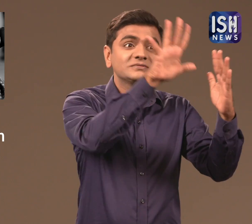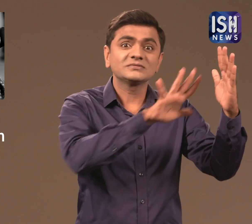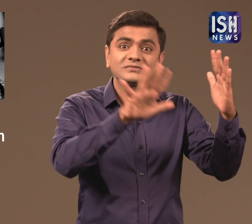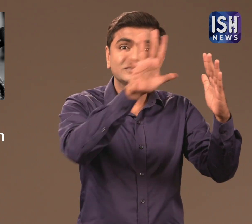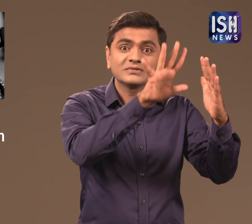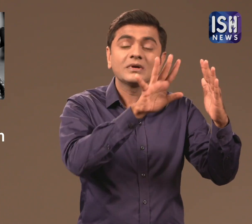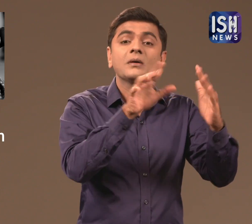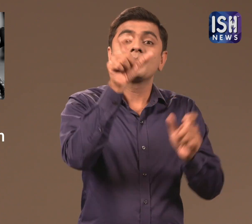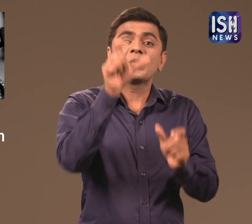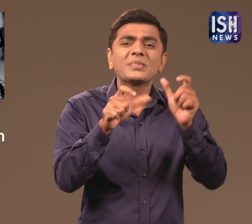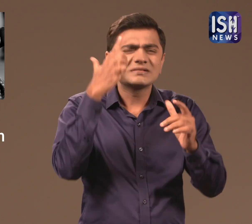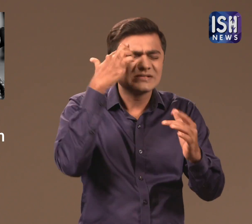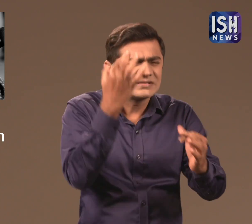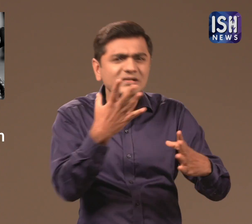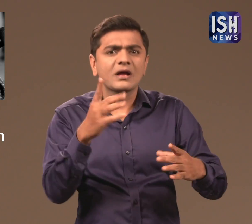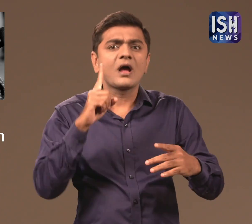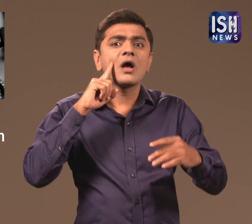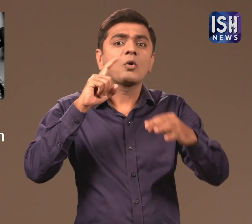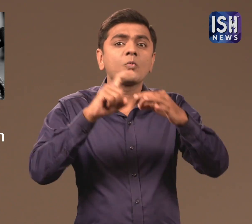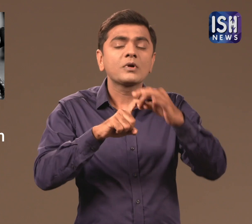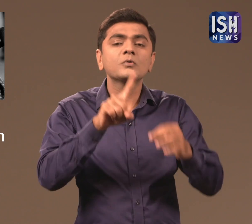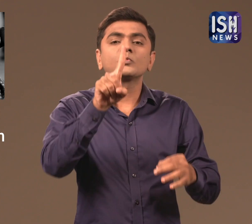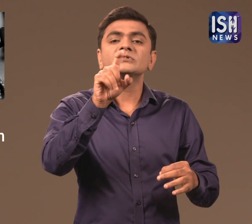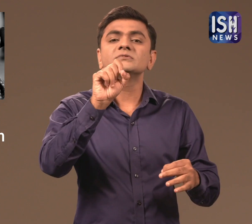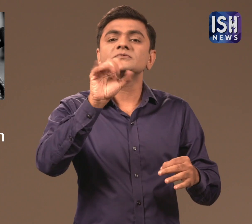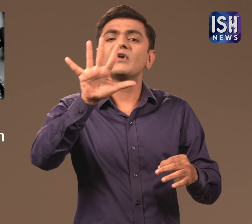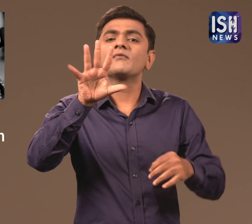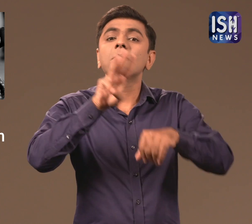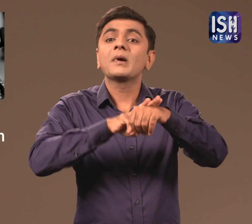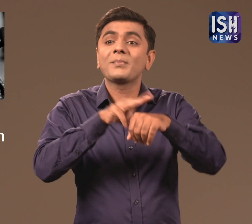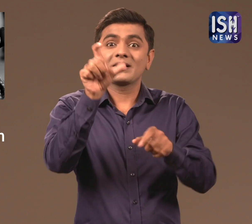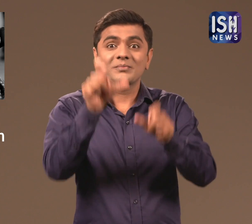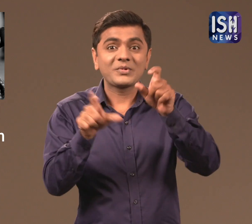In the North-West region of the world, there are only 105 members. stillords. of we